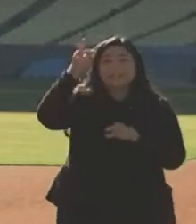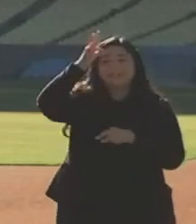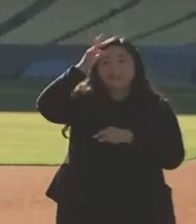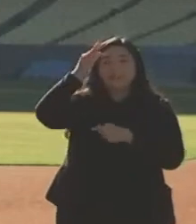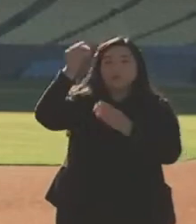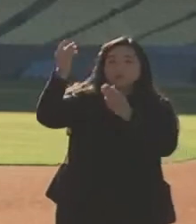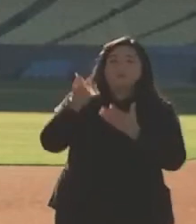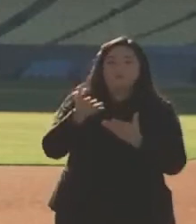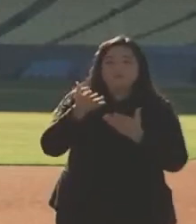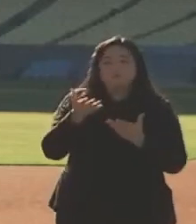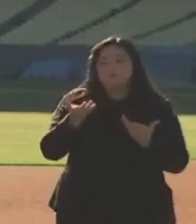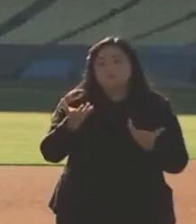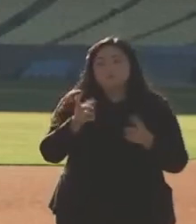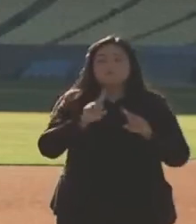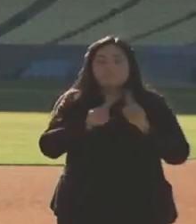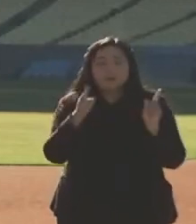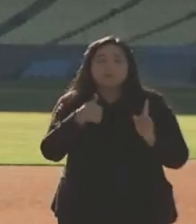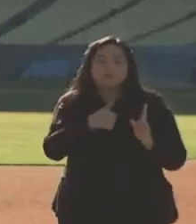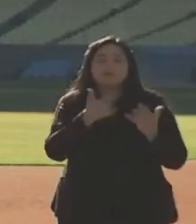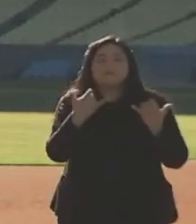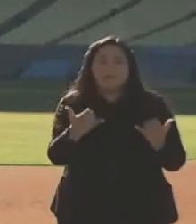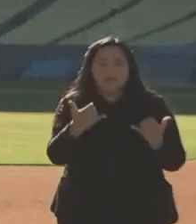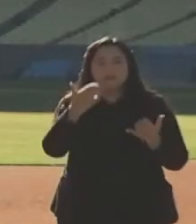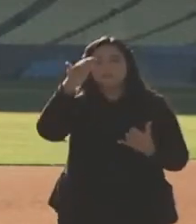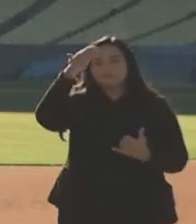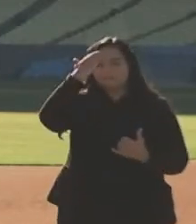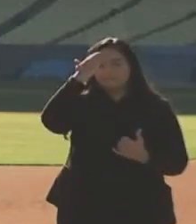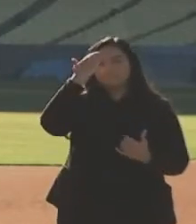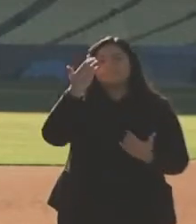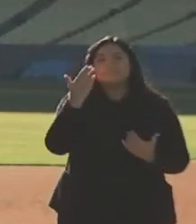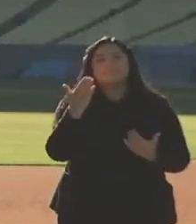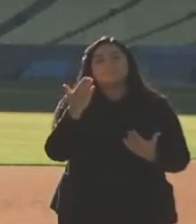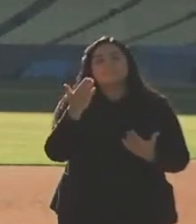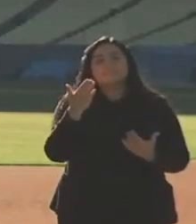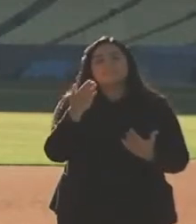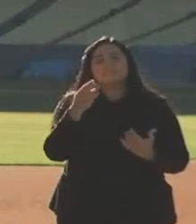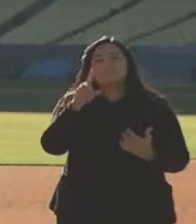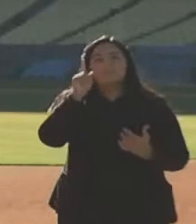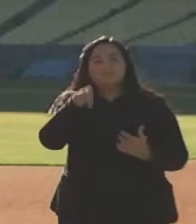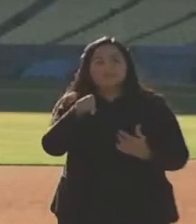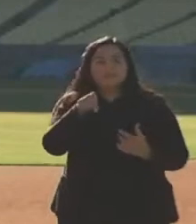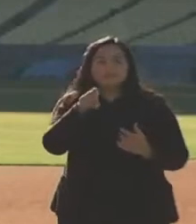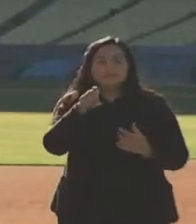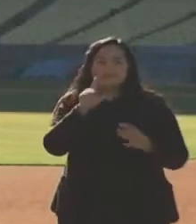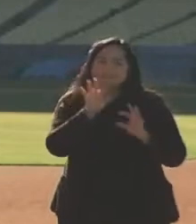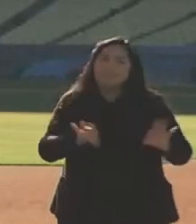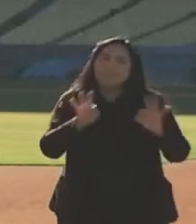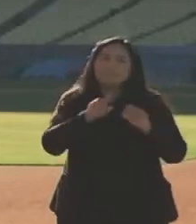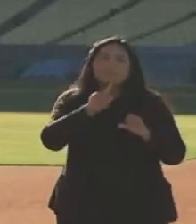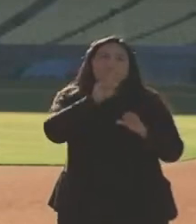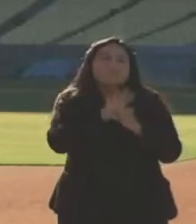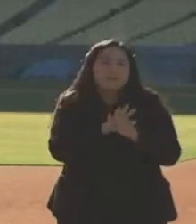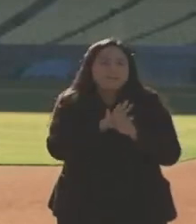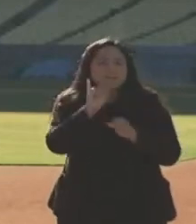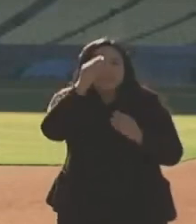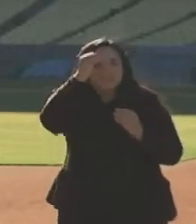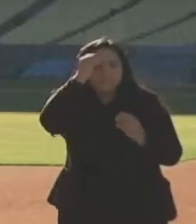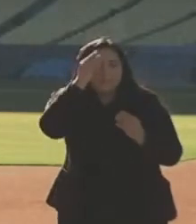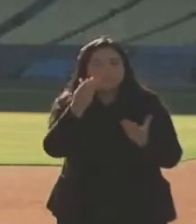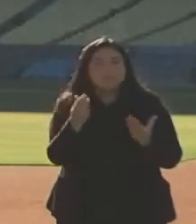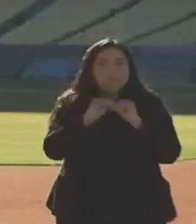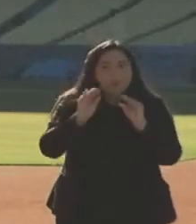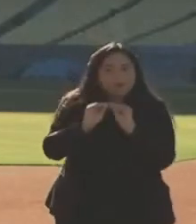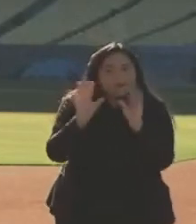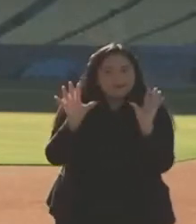we are now mindful of the importance to verify that information even more with more acuity.